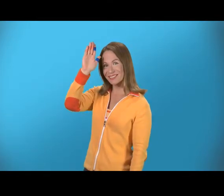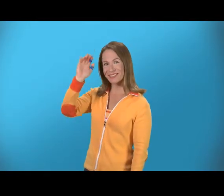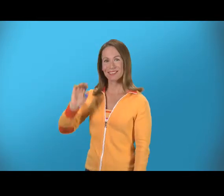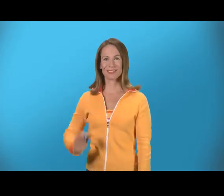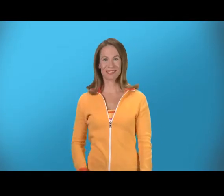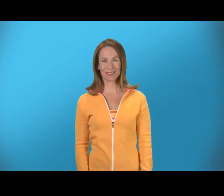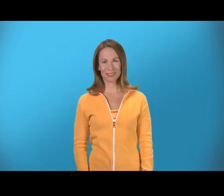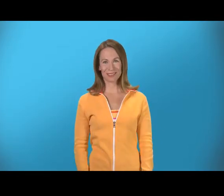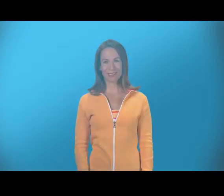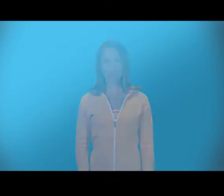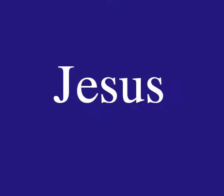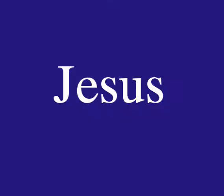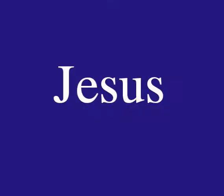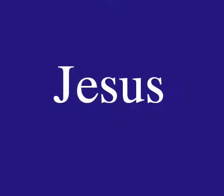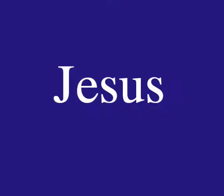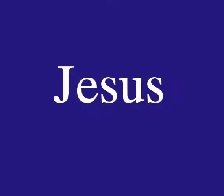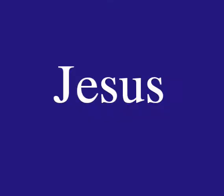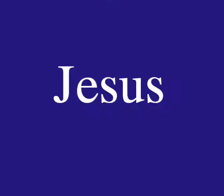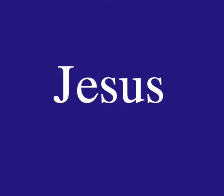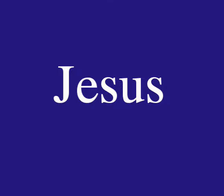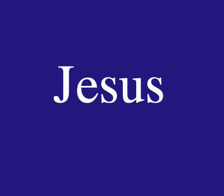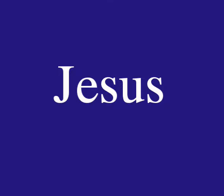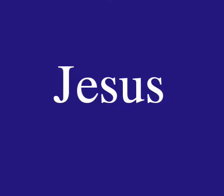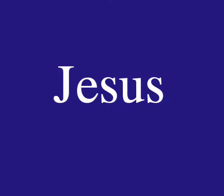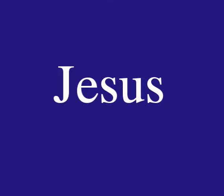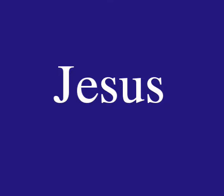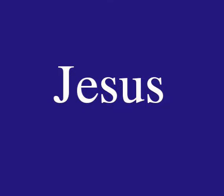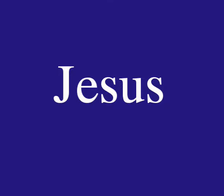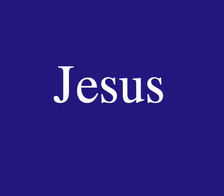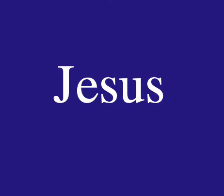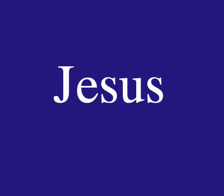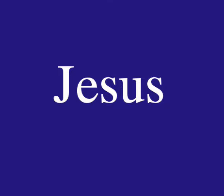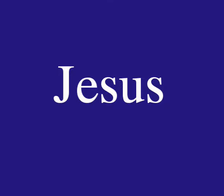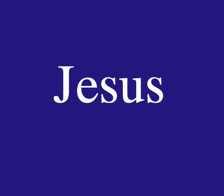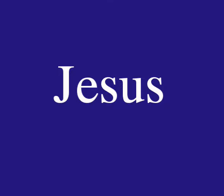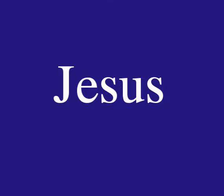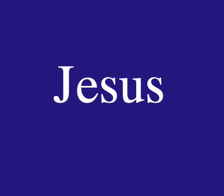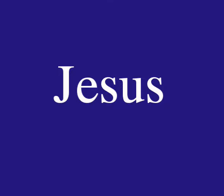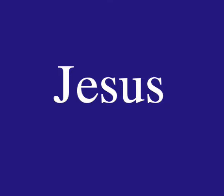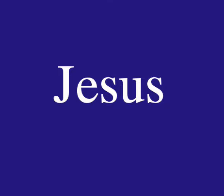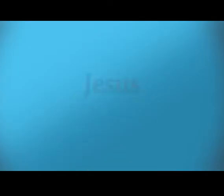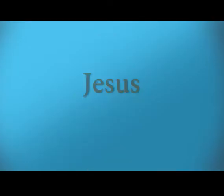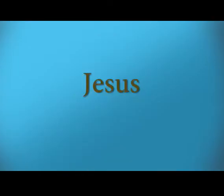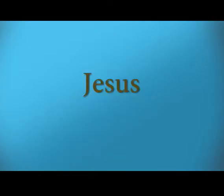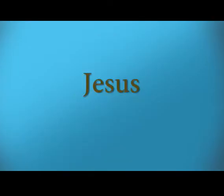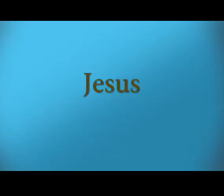Jesus,